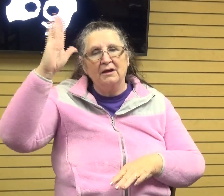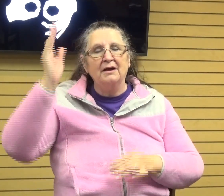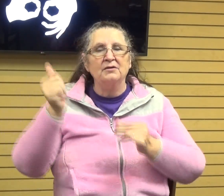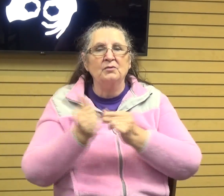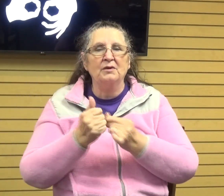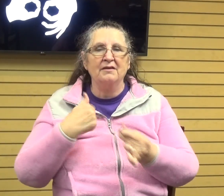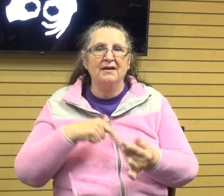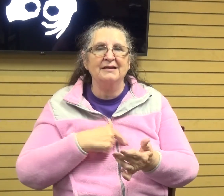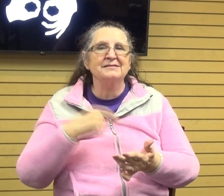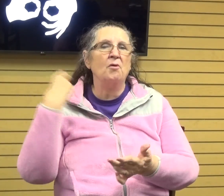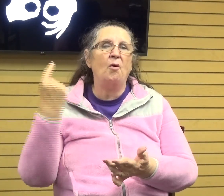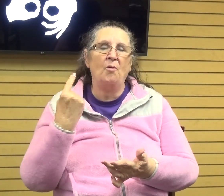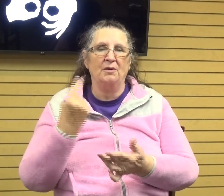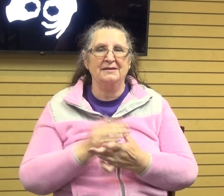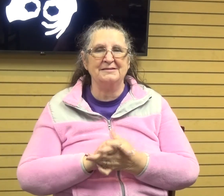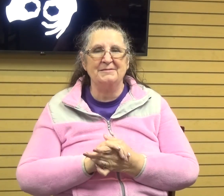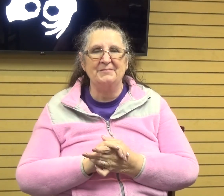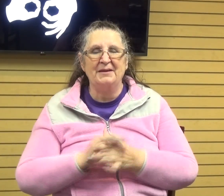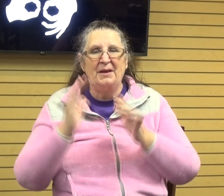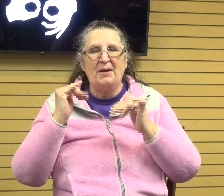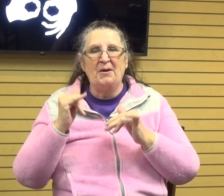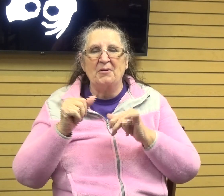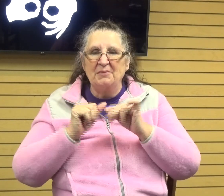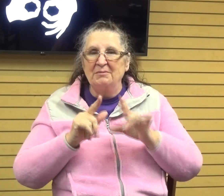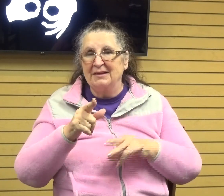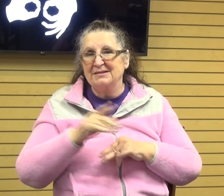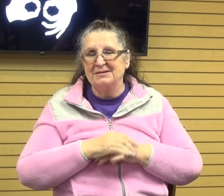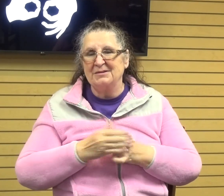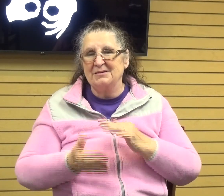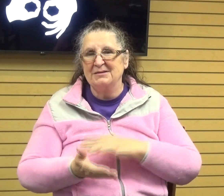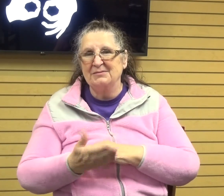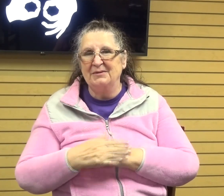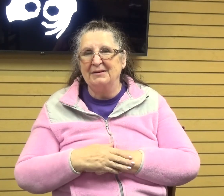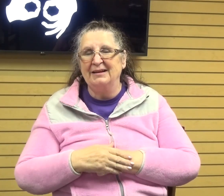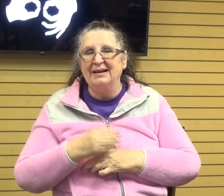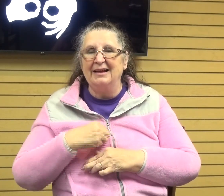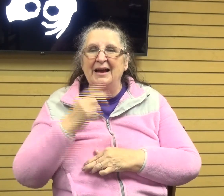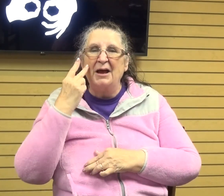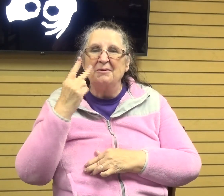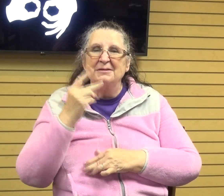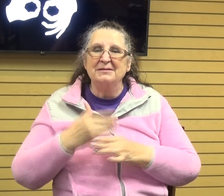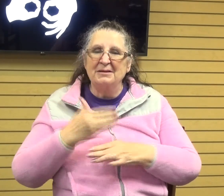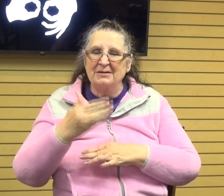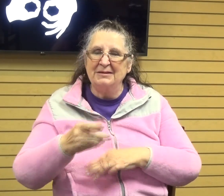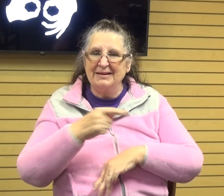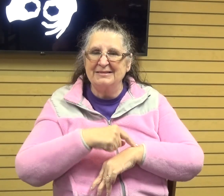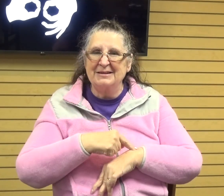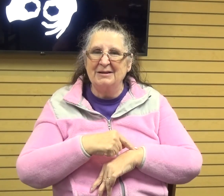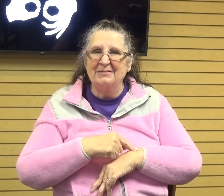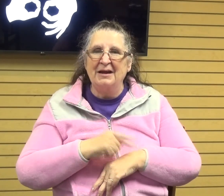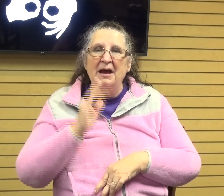And so, um, hopefully that blessed you guys this morning and I will see you next time. All right, I'm going to close in prayer.